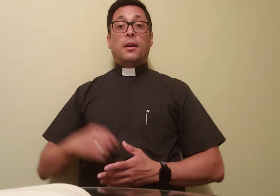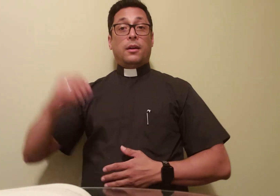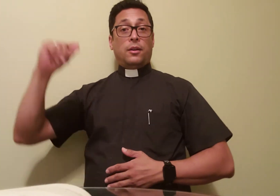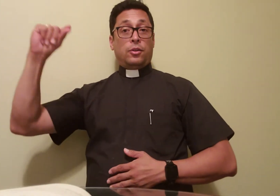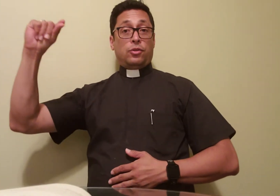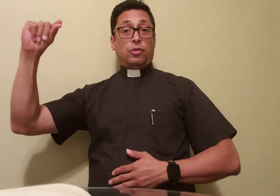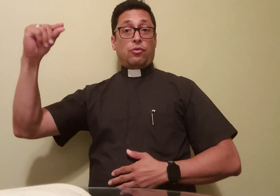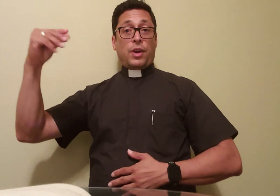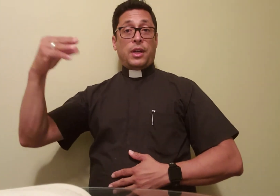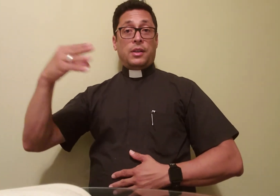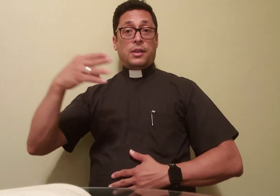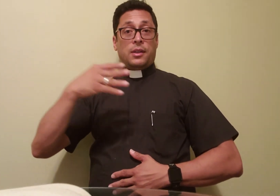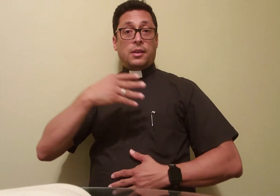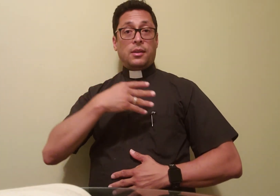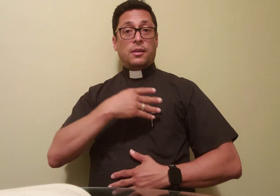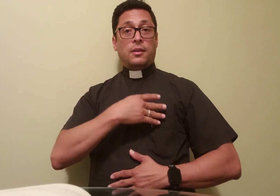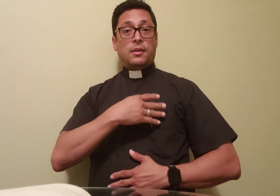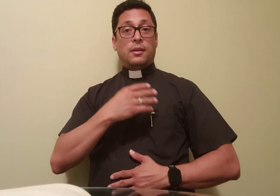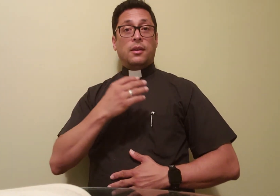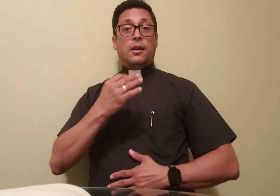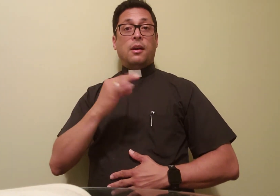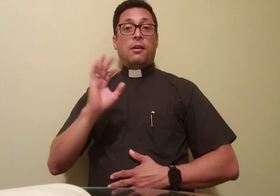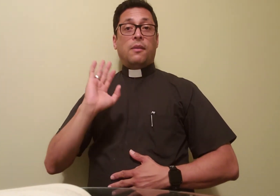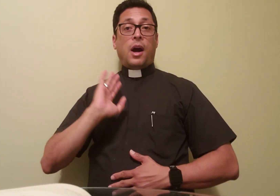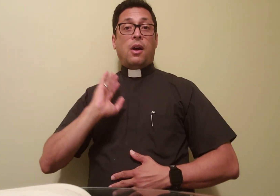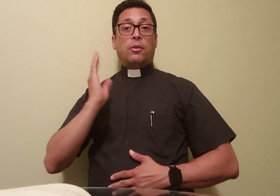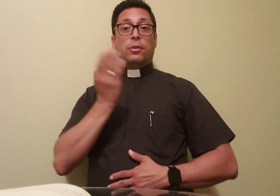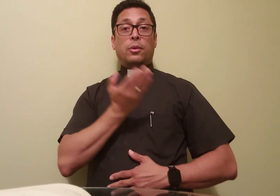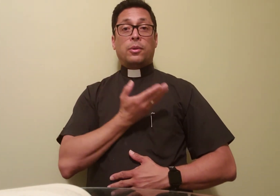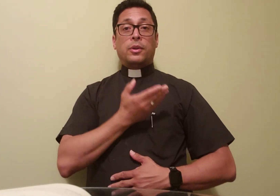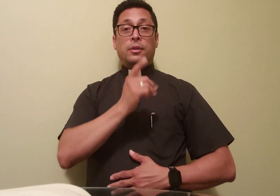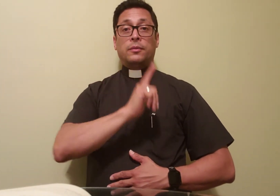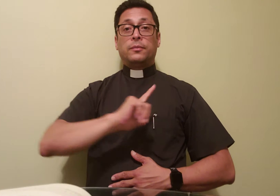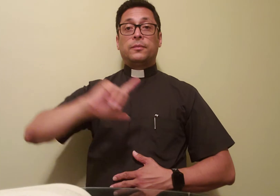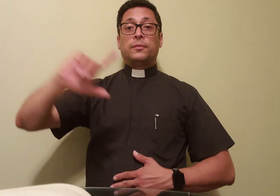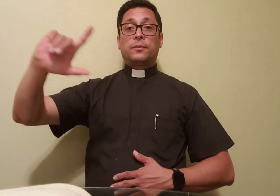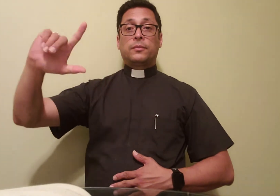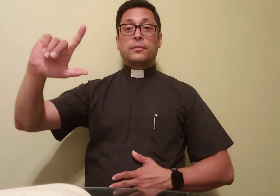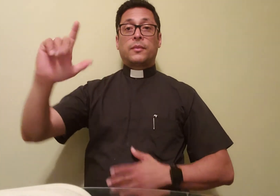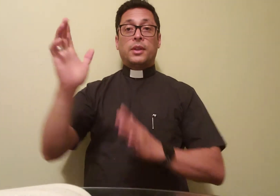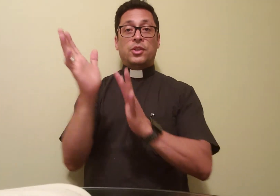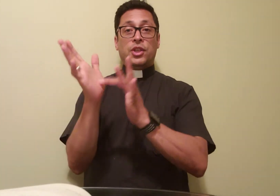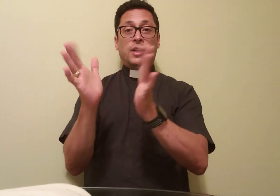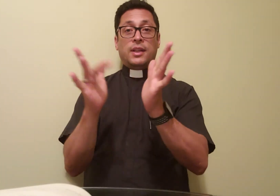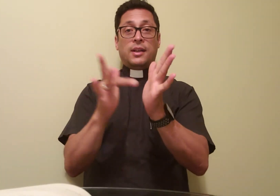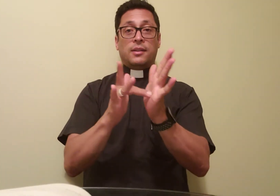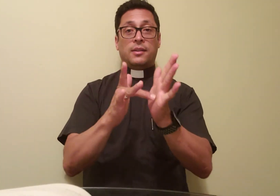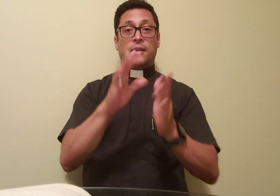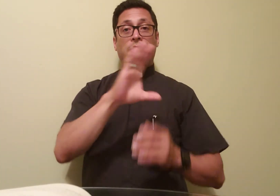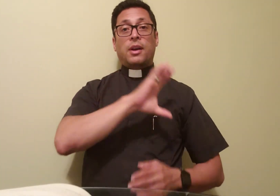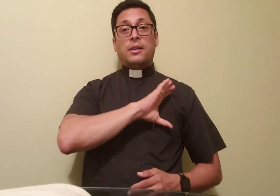The grace of our Lord Jesus Christ,